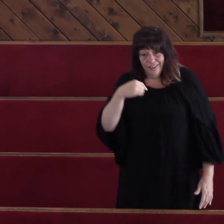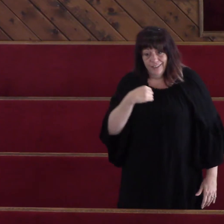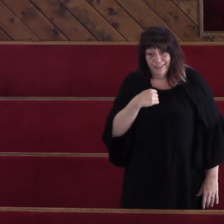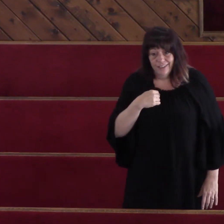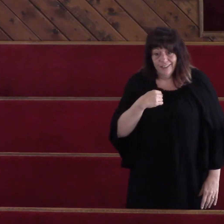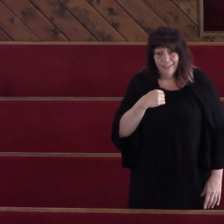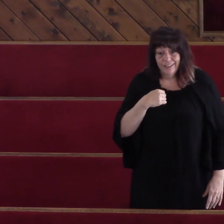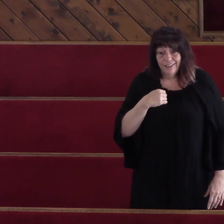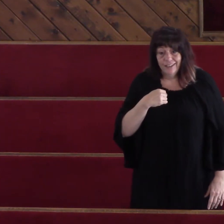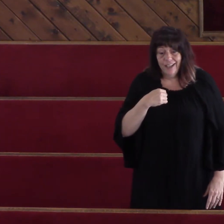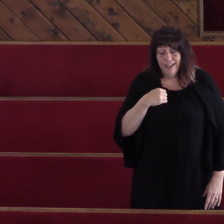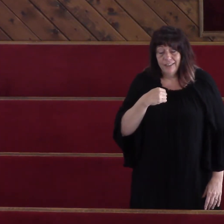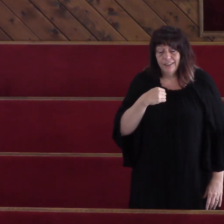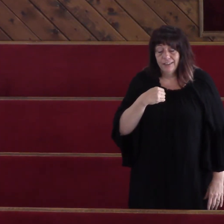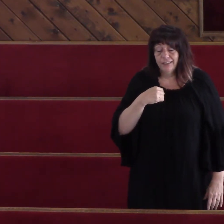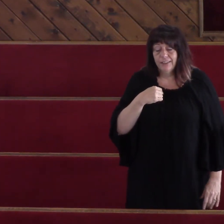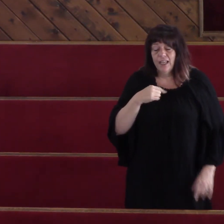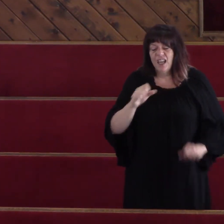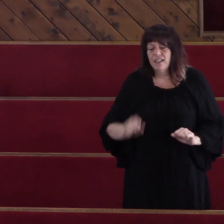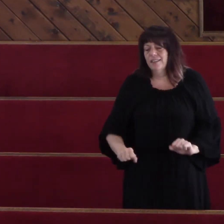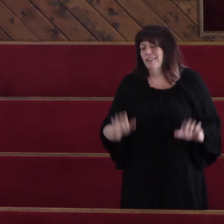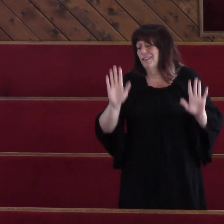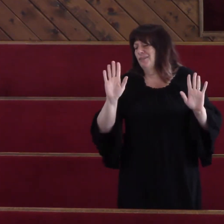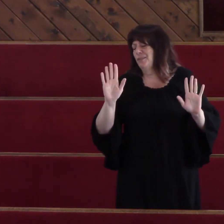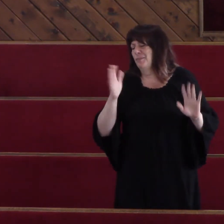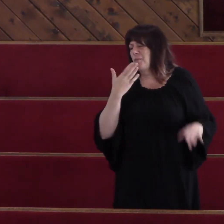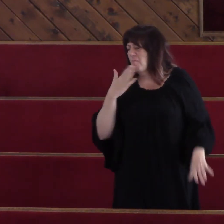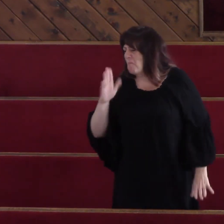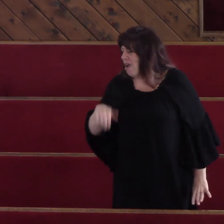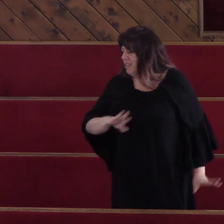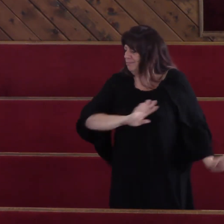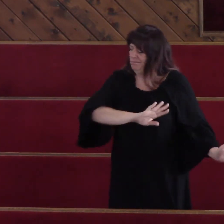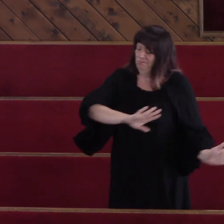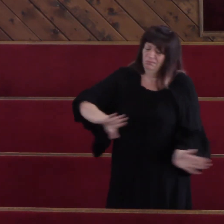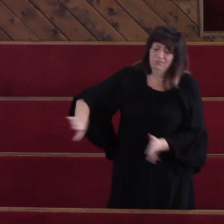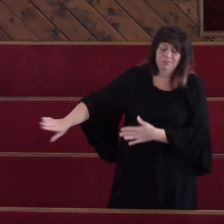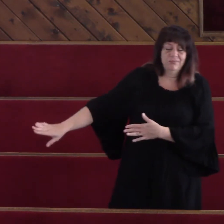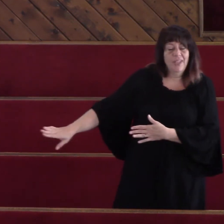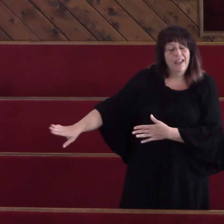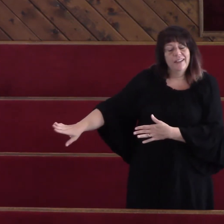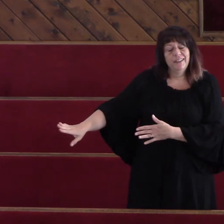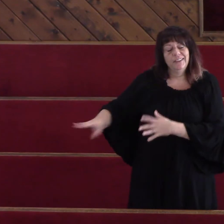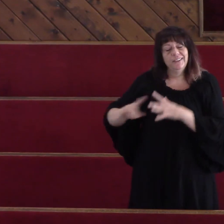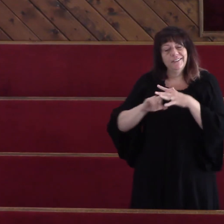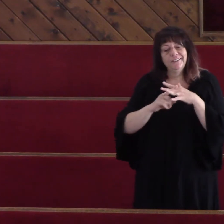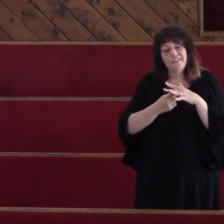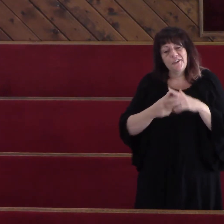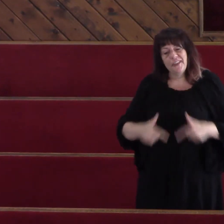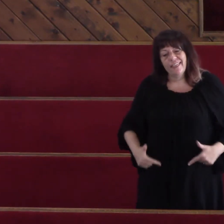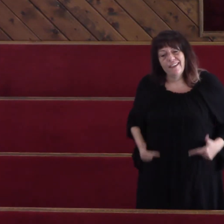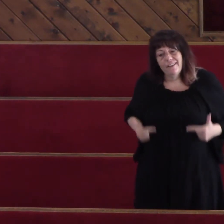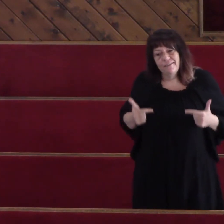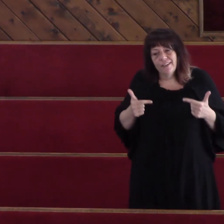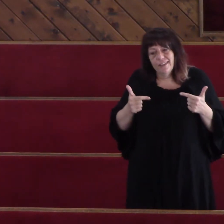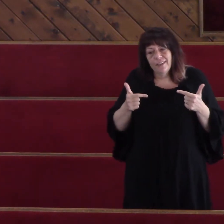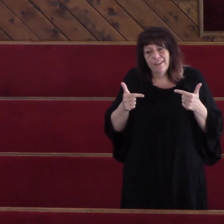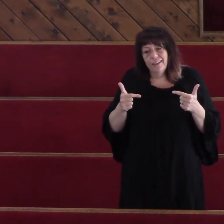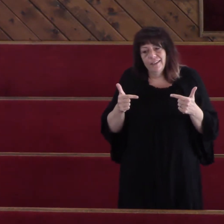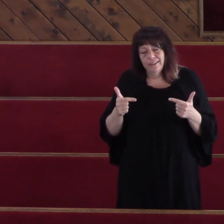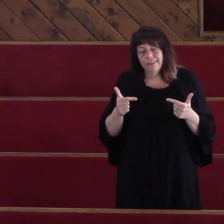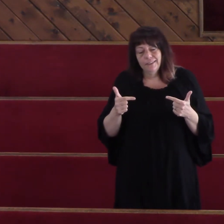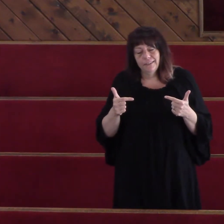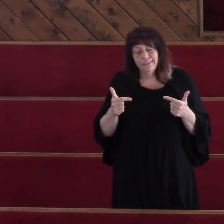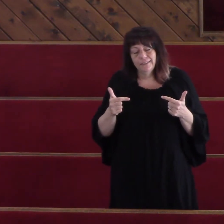I've given up on Him No, no time for that I just started living